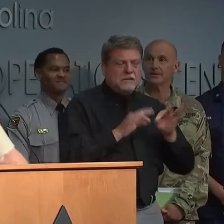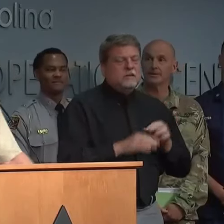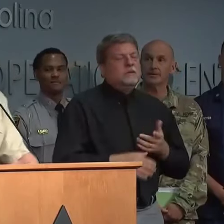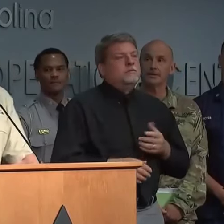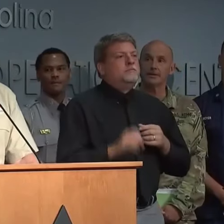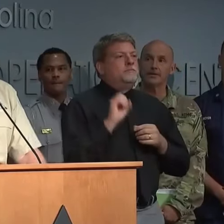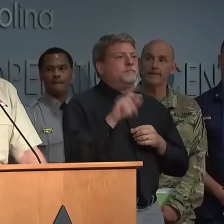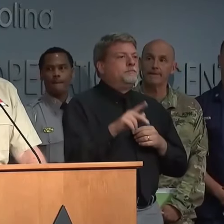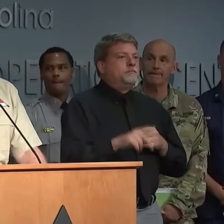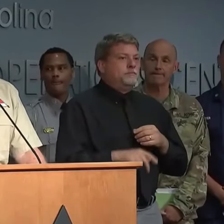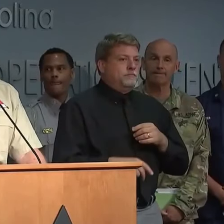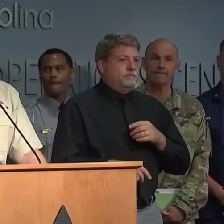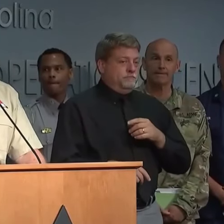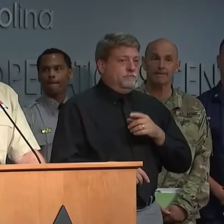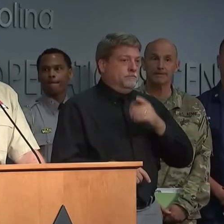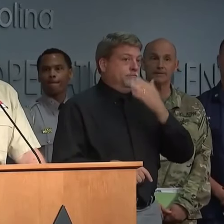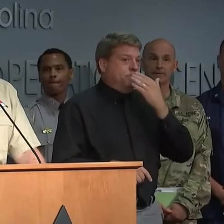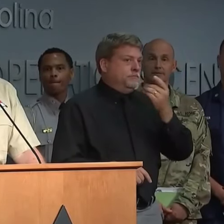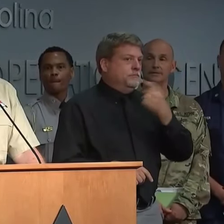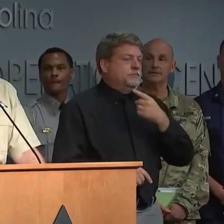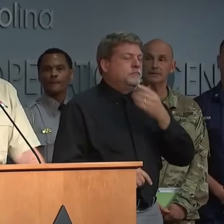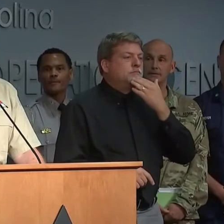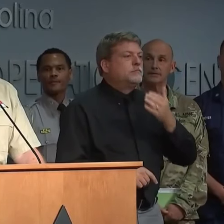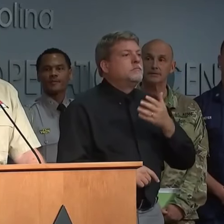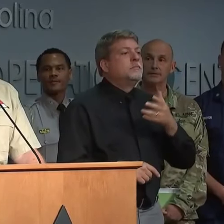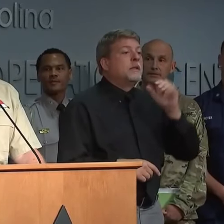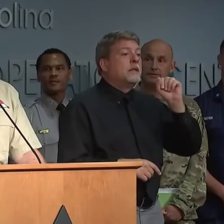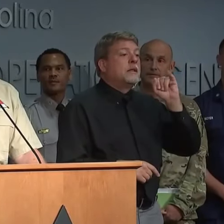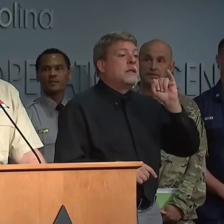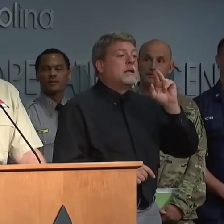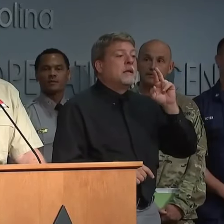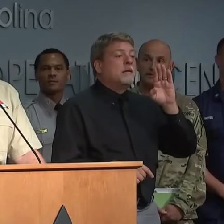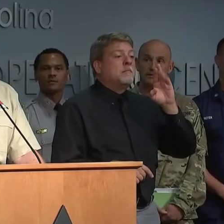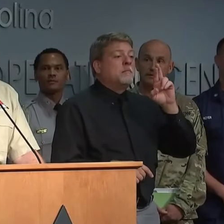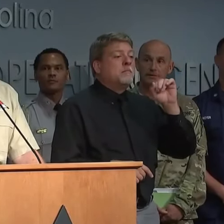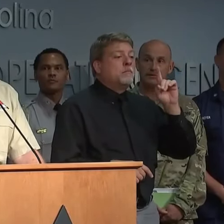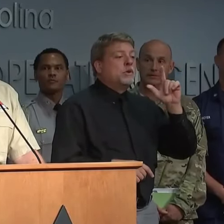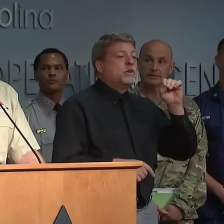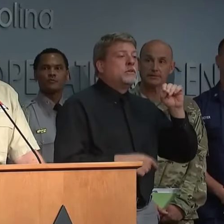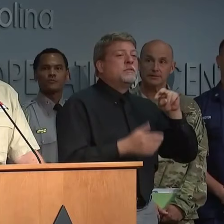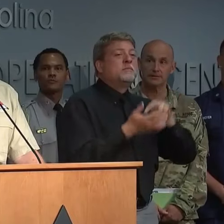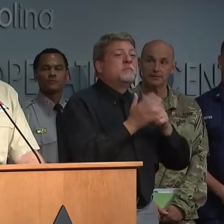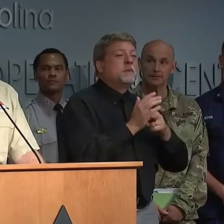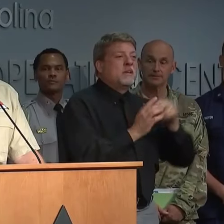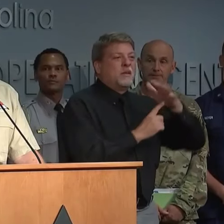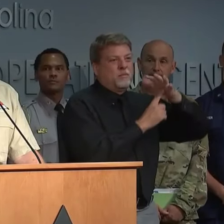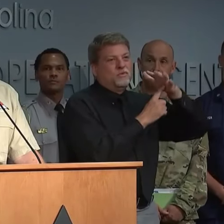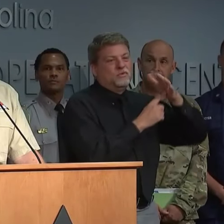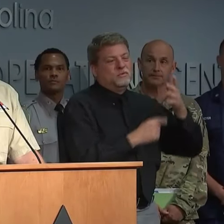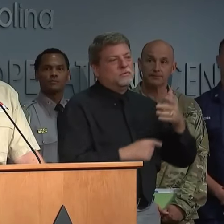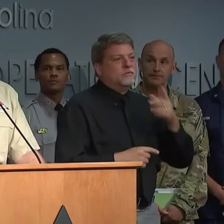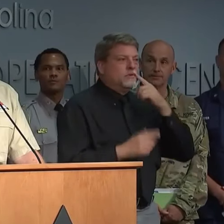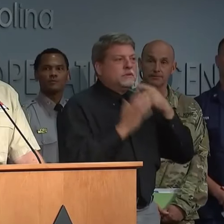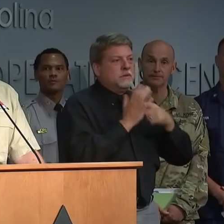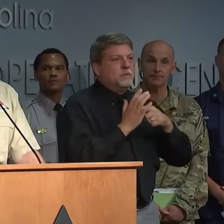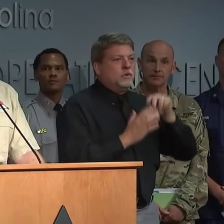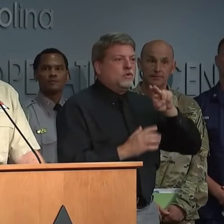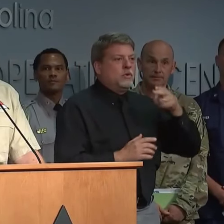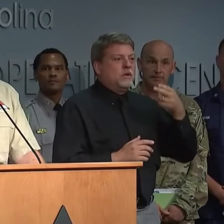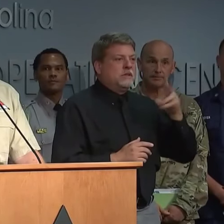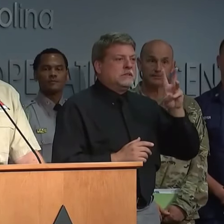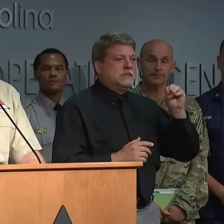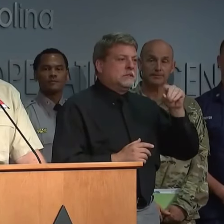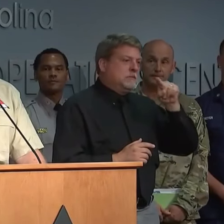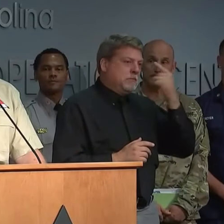So, Travis, thank you for that question. What we would do is we would have general support helicopters like UH-60